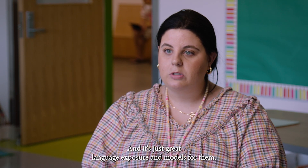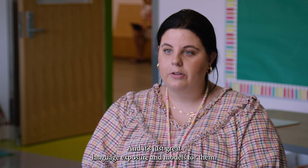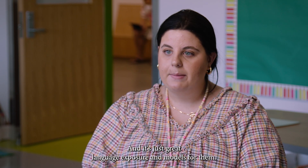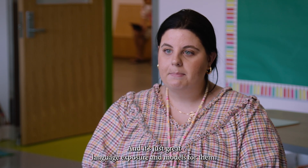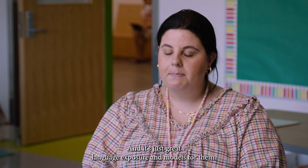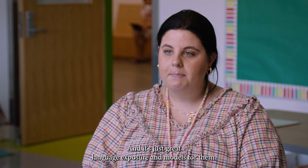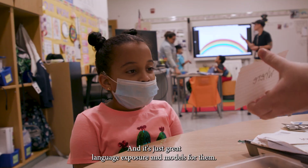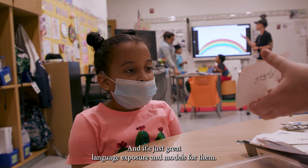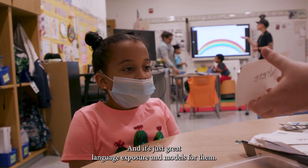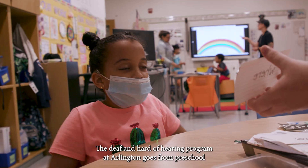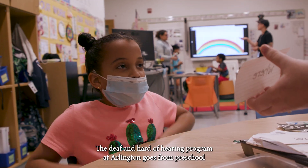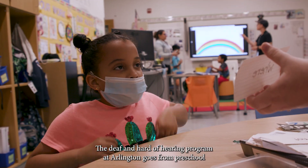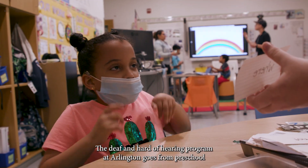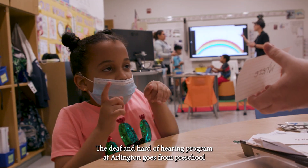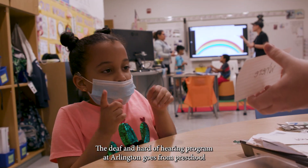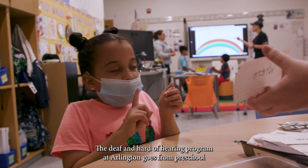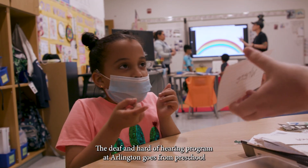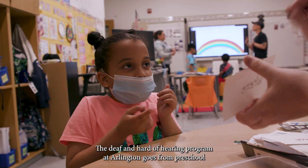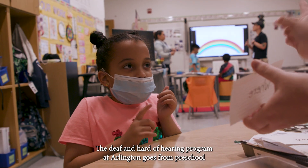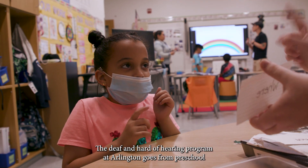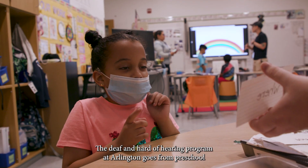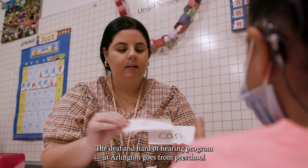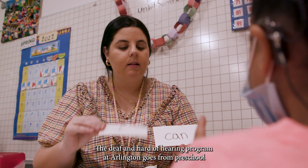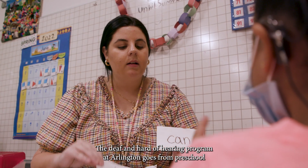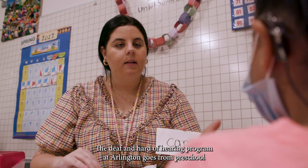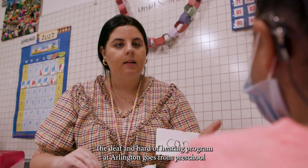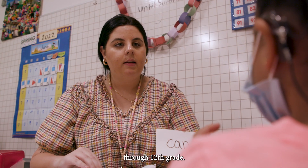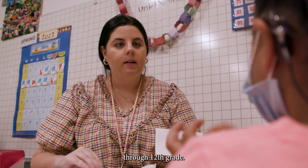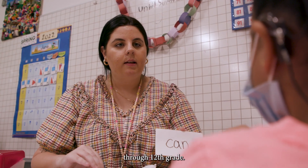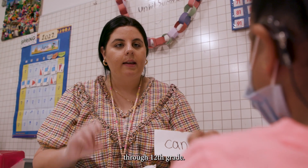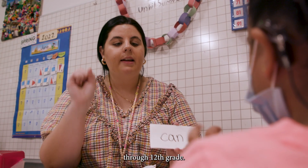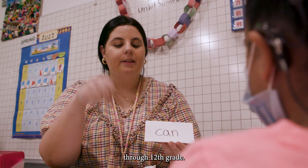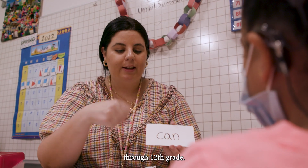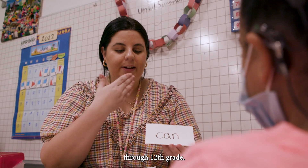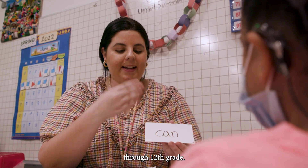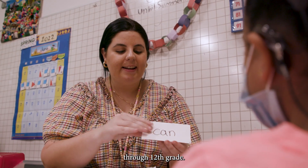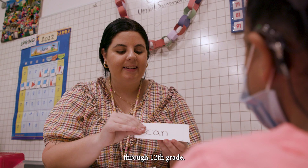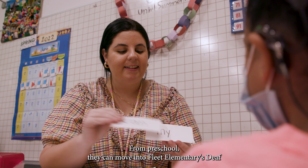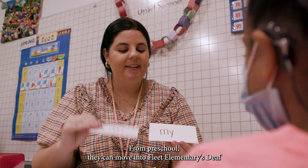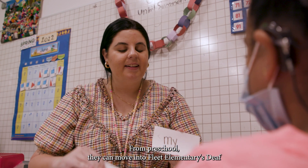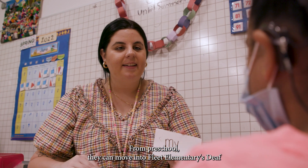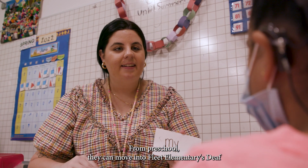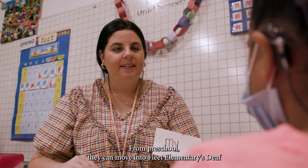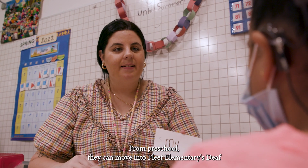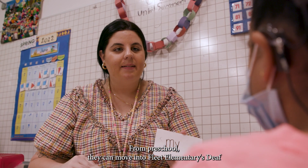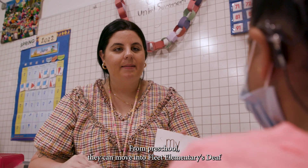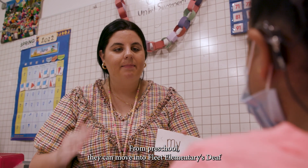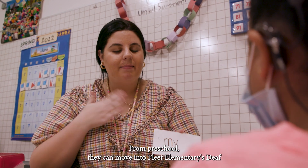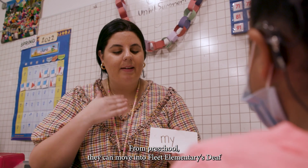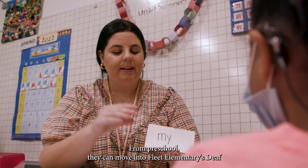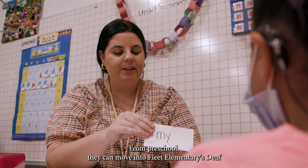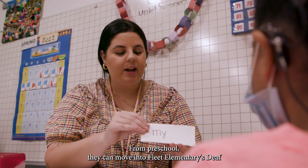and models for them. The deaf and hard of hearing program at Arlington goes from preschool through 12th grade. From preschool they can